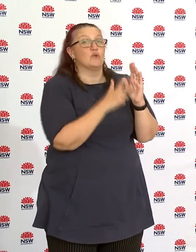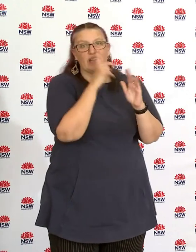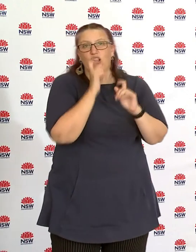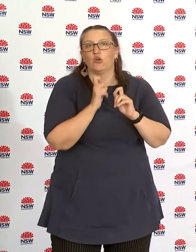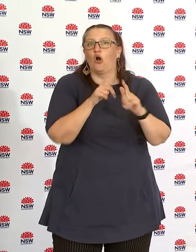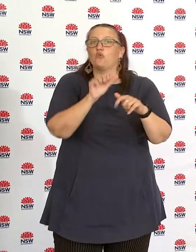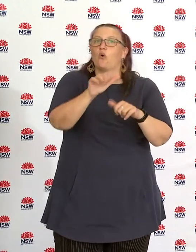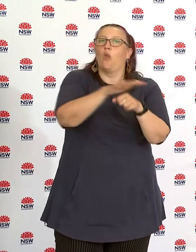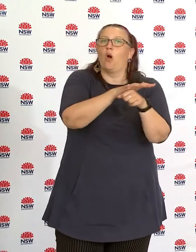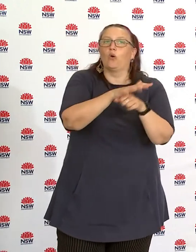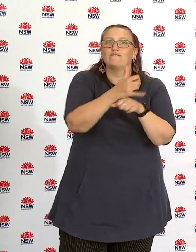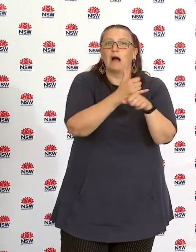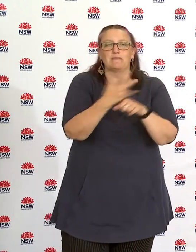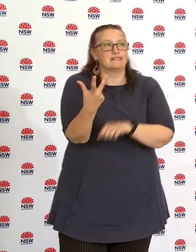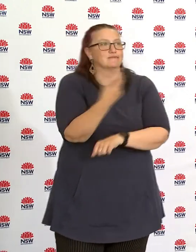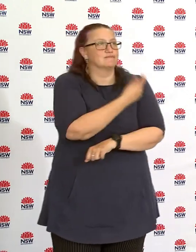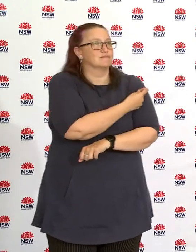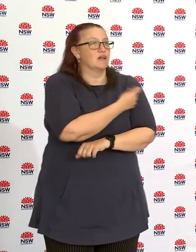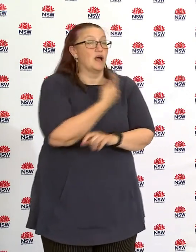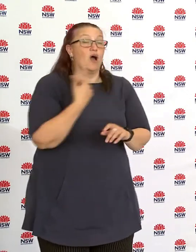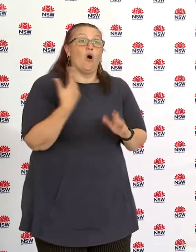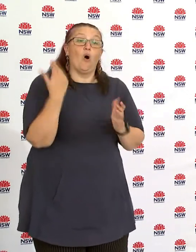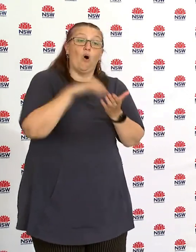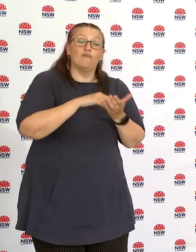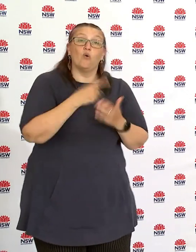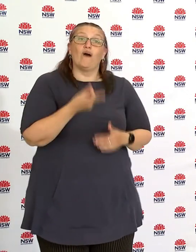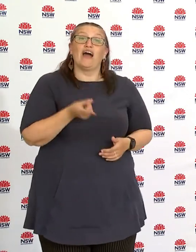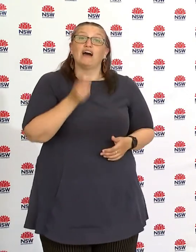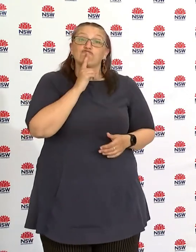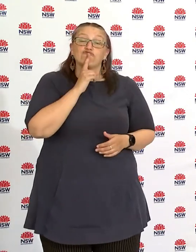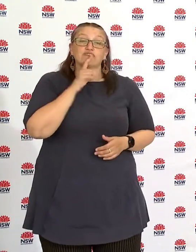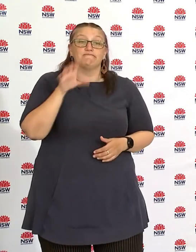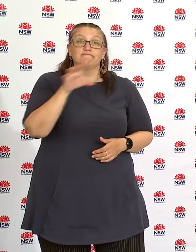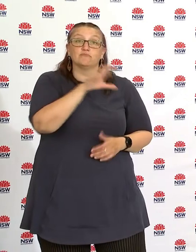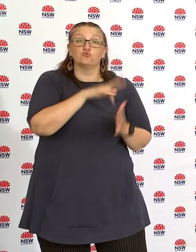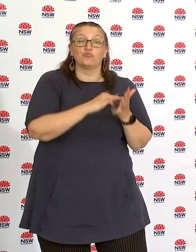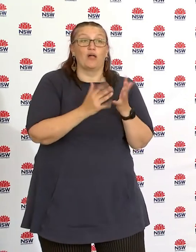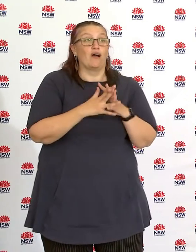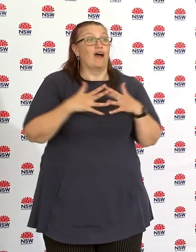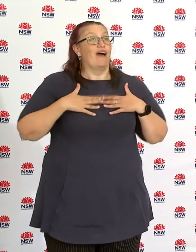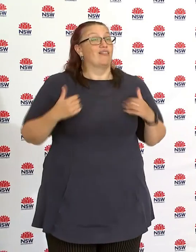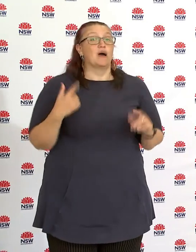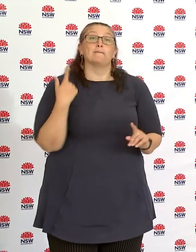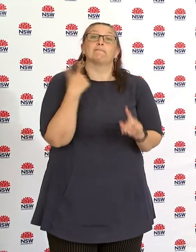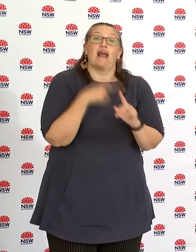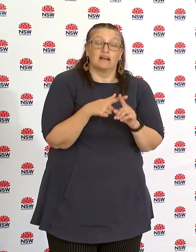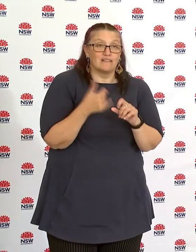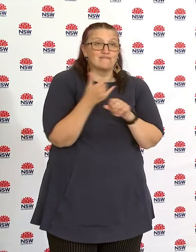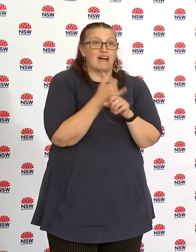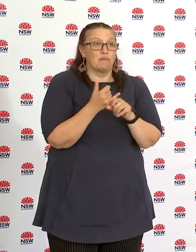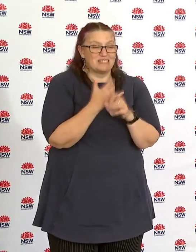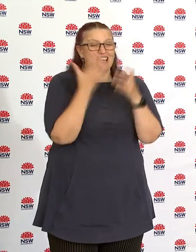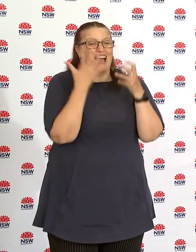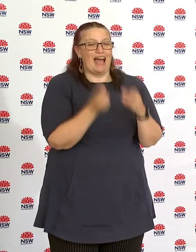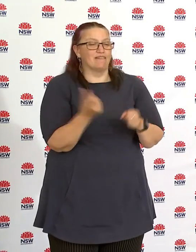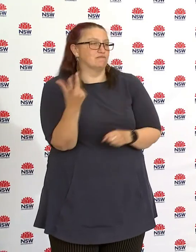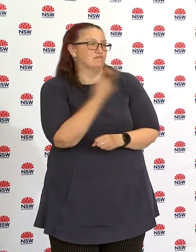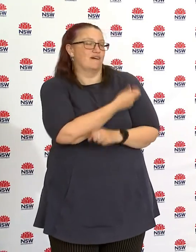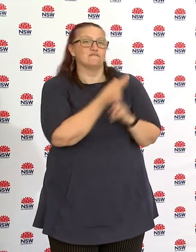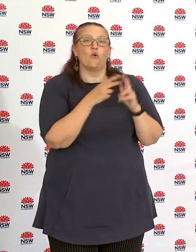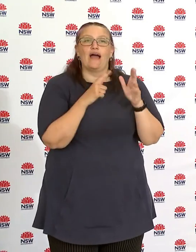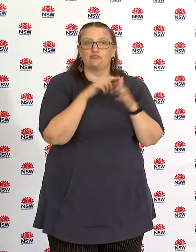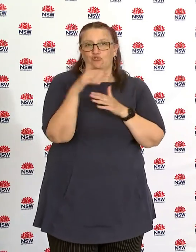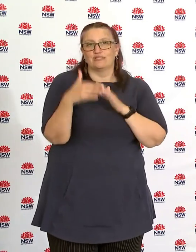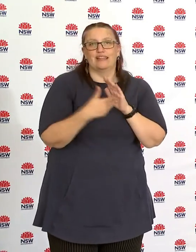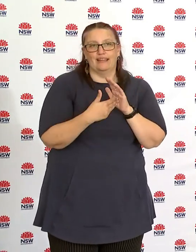health there are more than a hundred sites now across rural and regional new south wales plus a lot of regional pharmacies that are being stood up as well so please